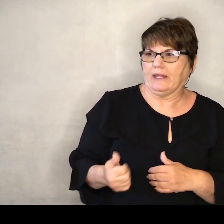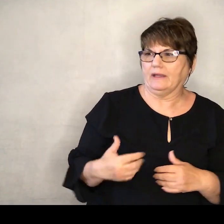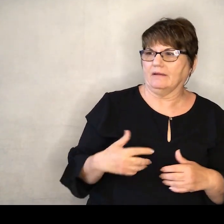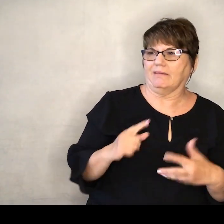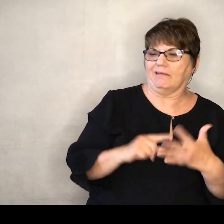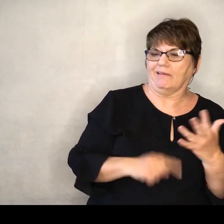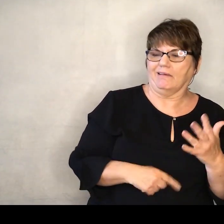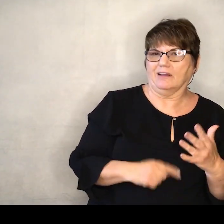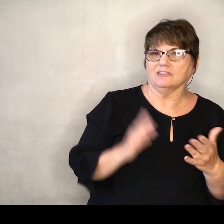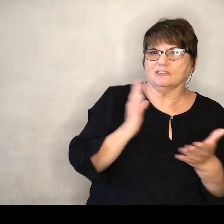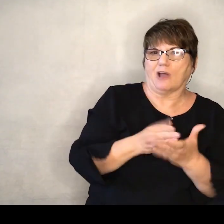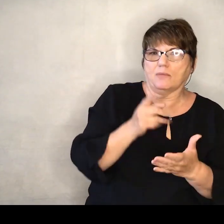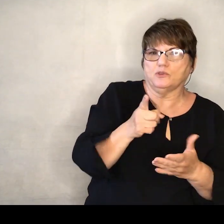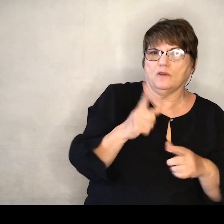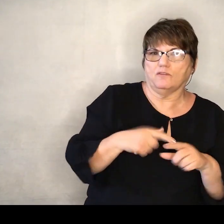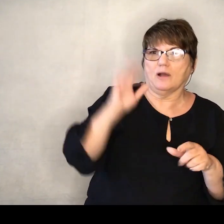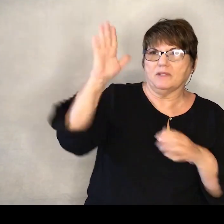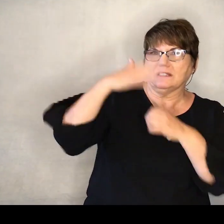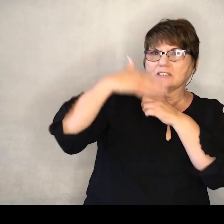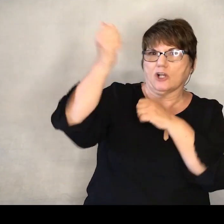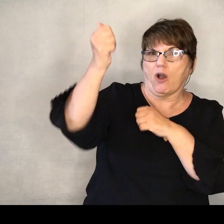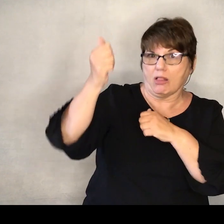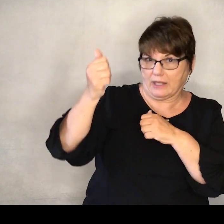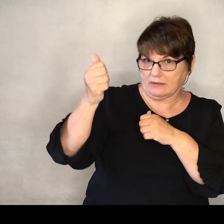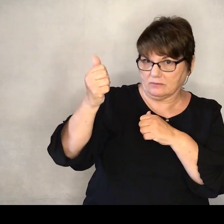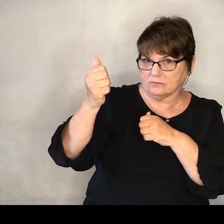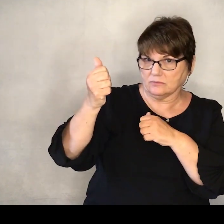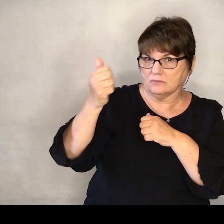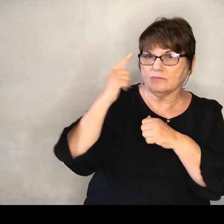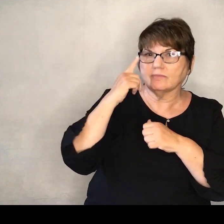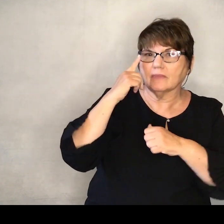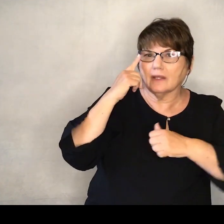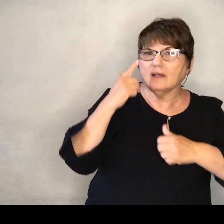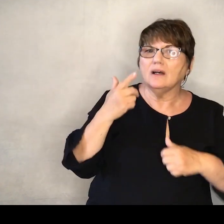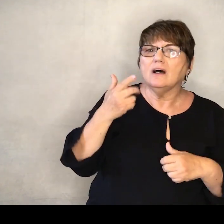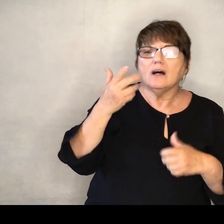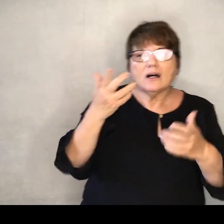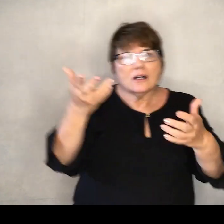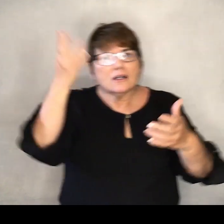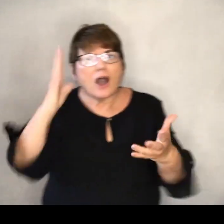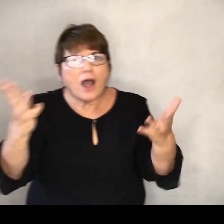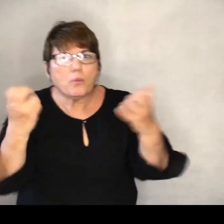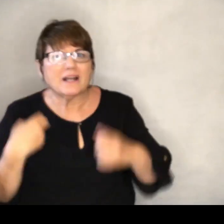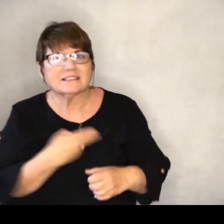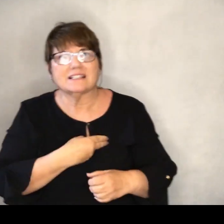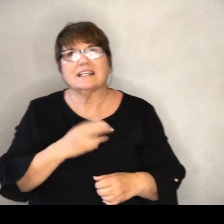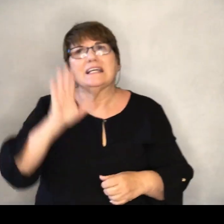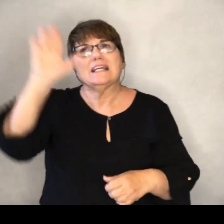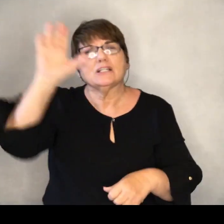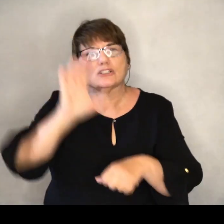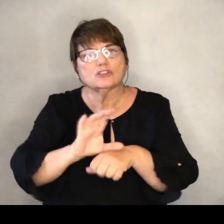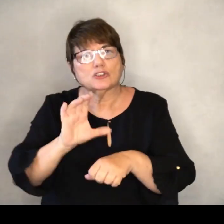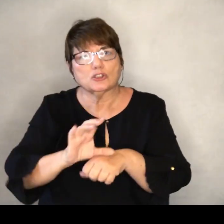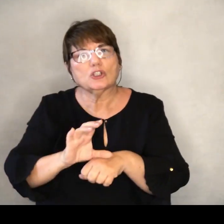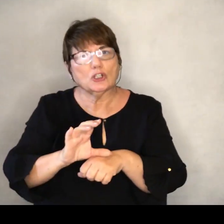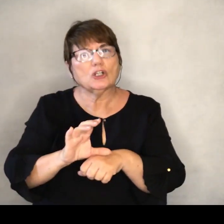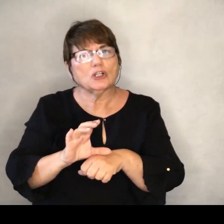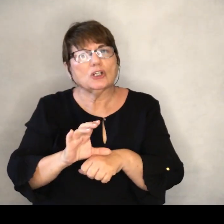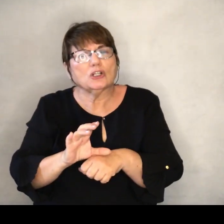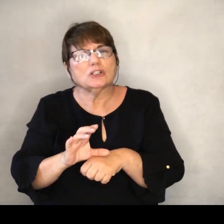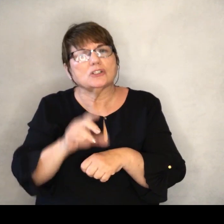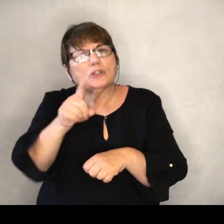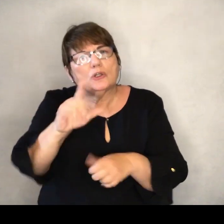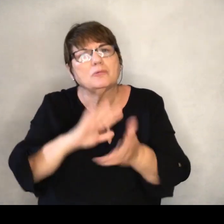Compromise who God intended you to be. Who God intended us as a church to be. You'll